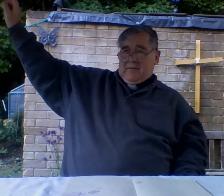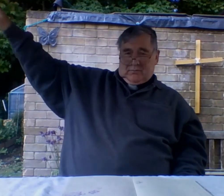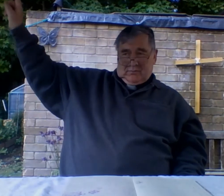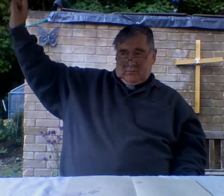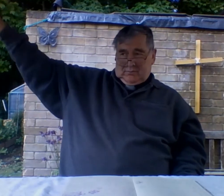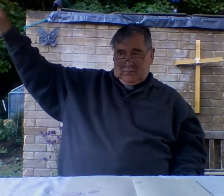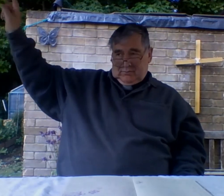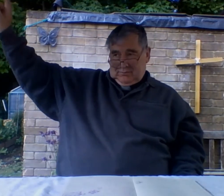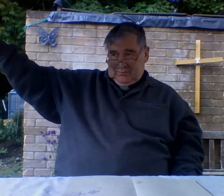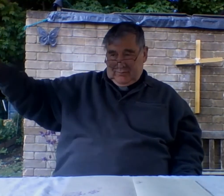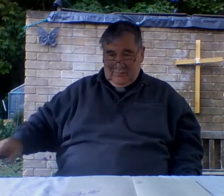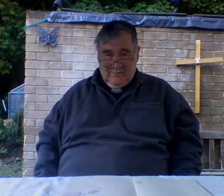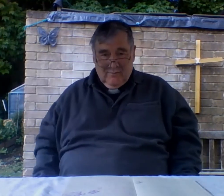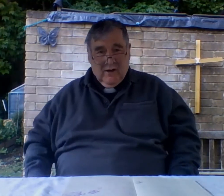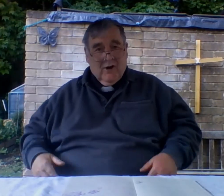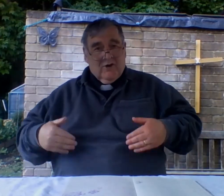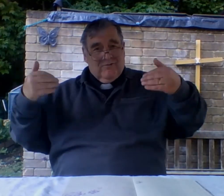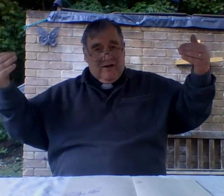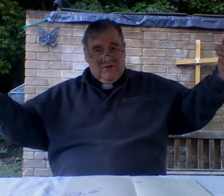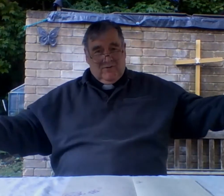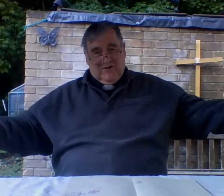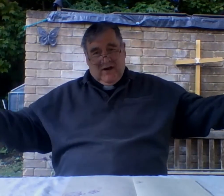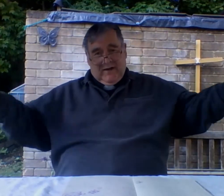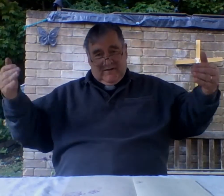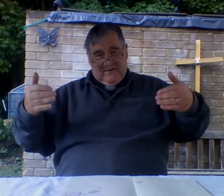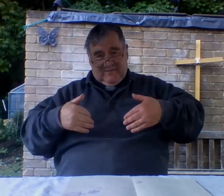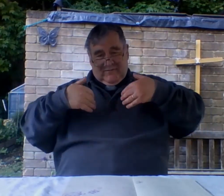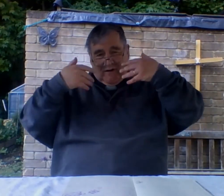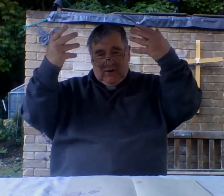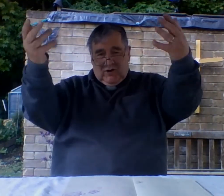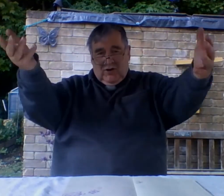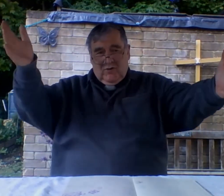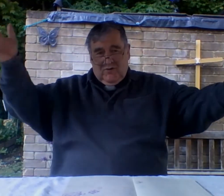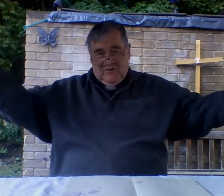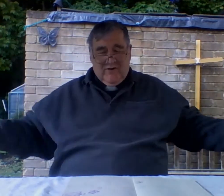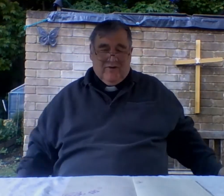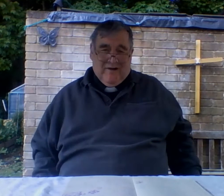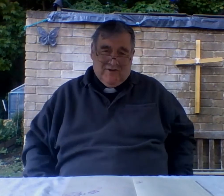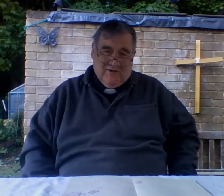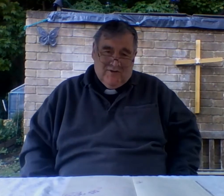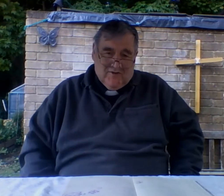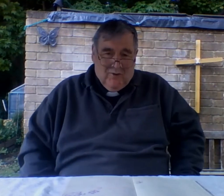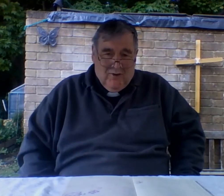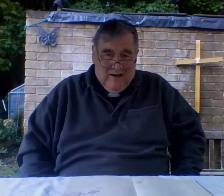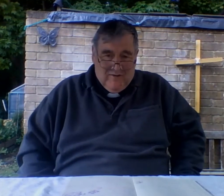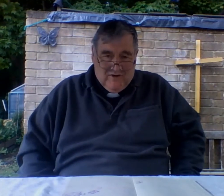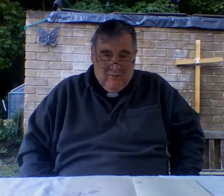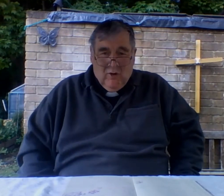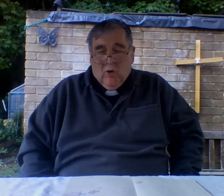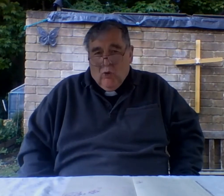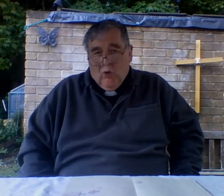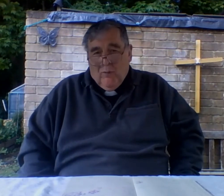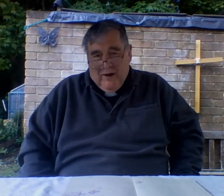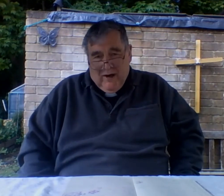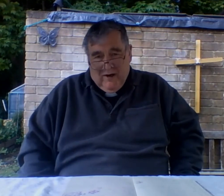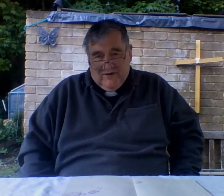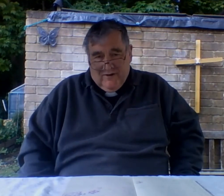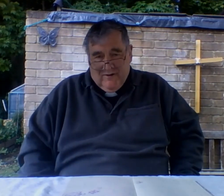directional signs use the directions all around you all part of